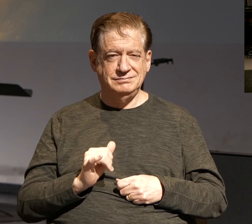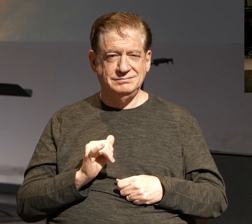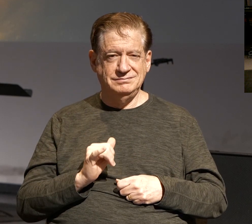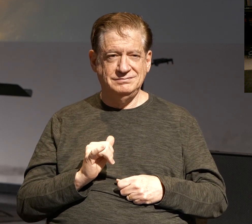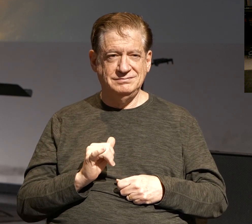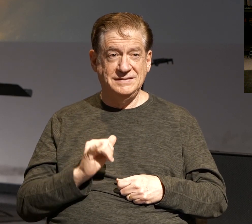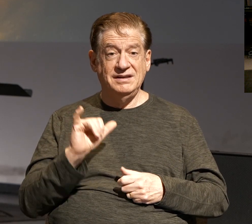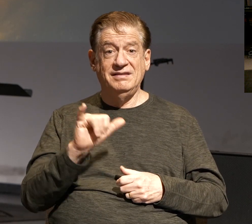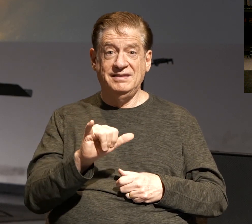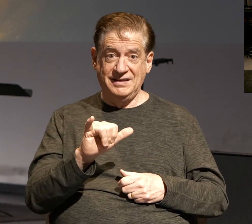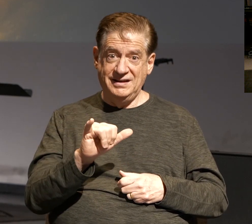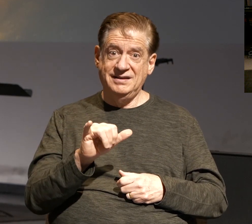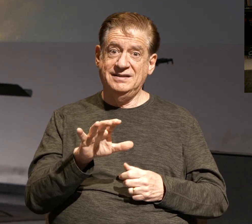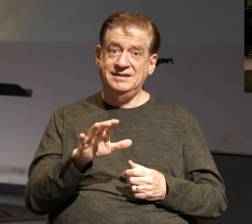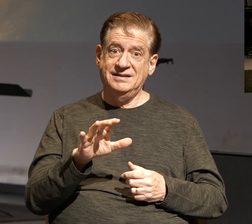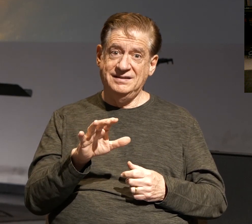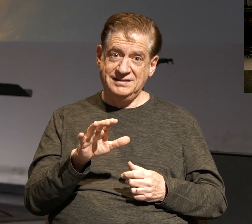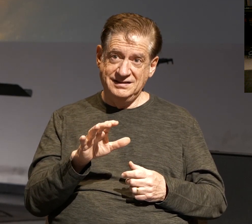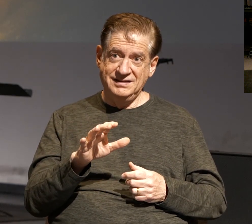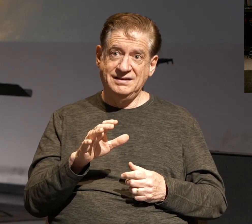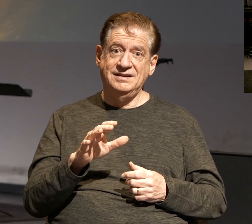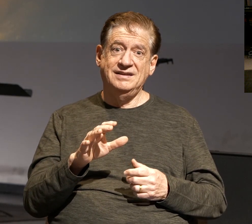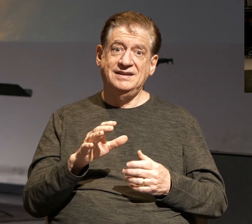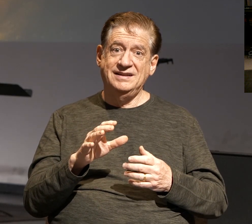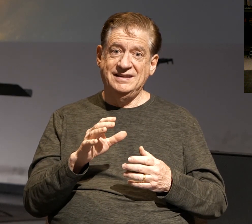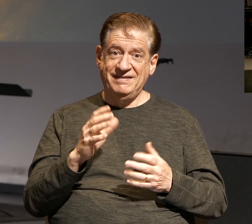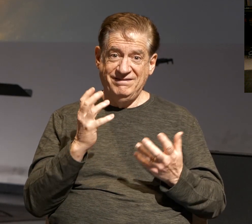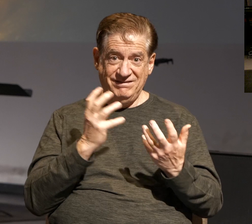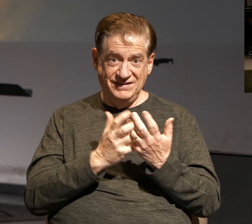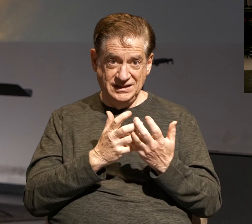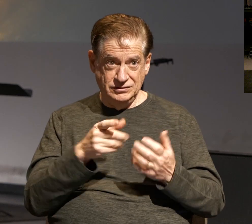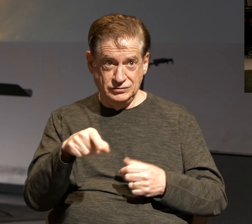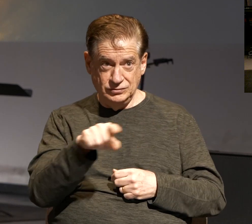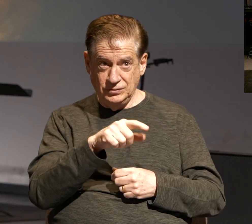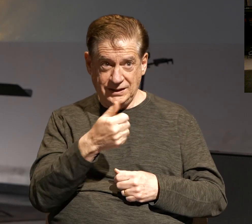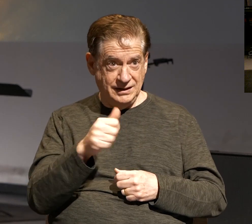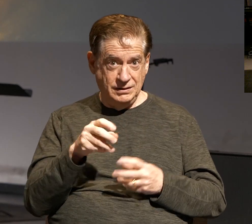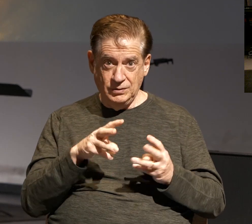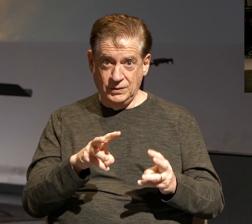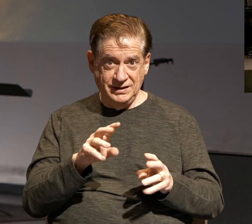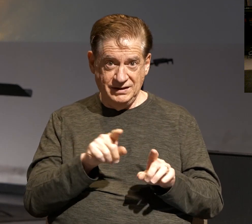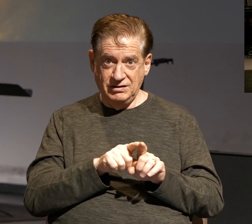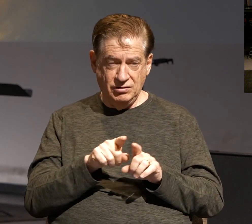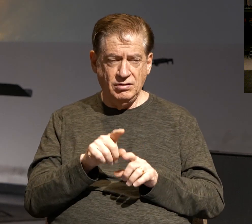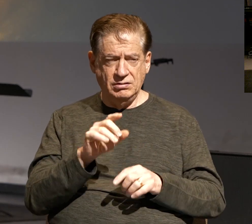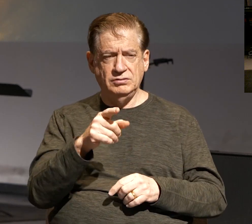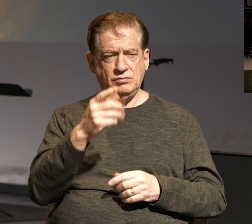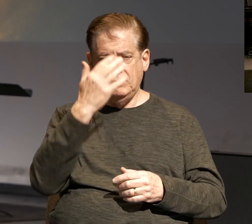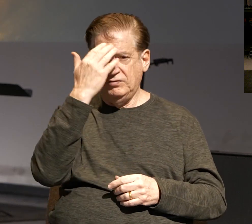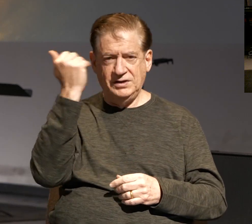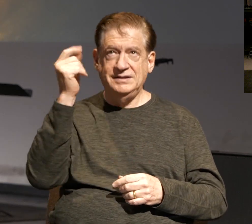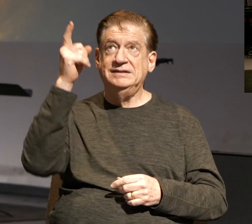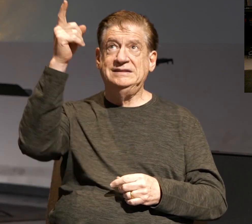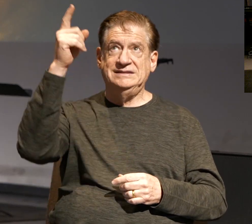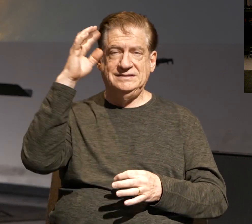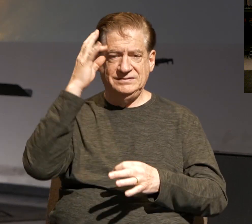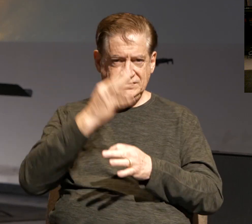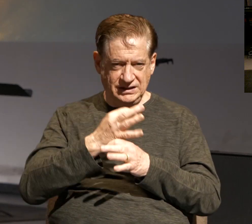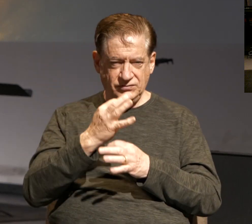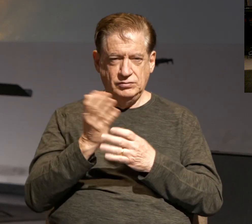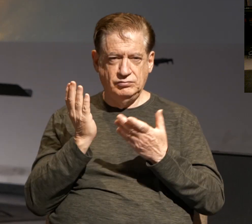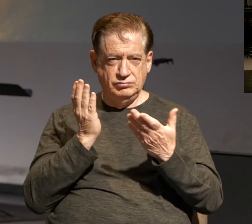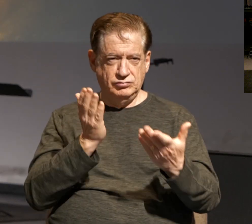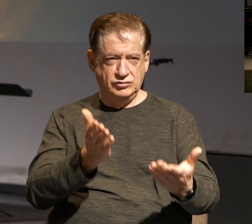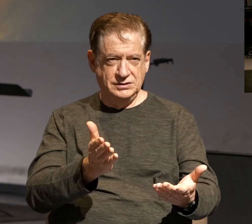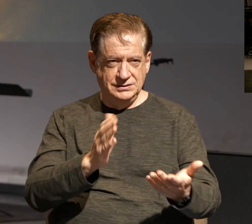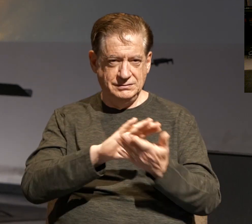So if that hits you in any way at all, then don't forget those words. He's faithful and He will bring you peace. That